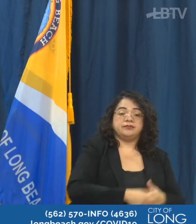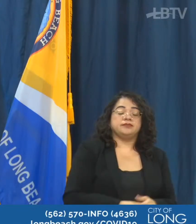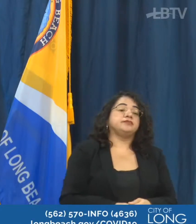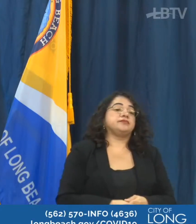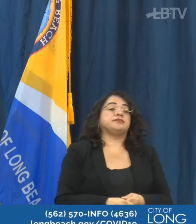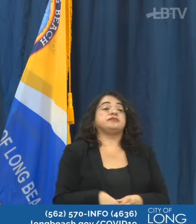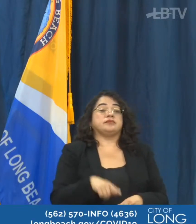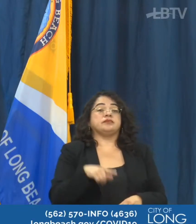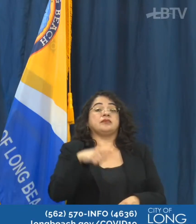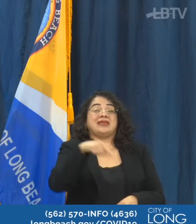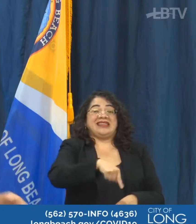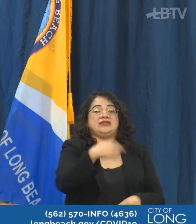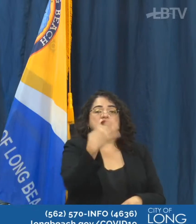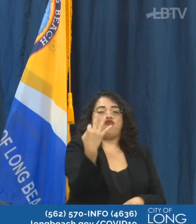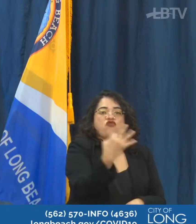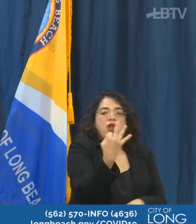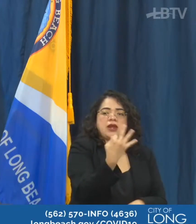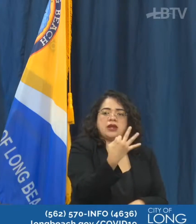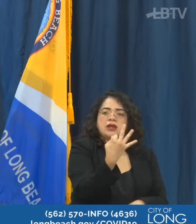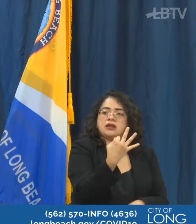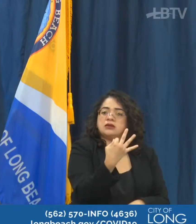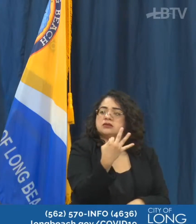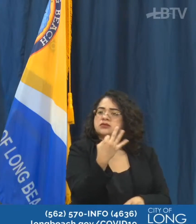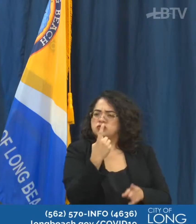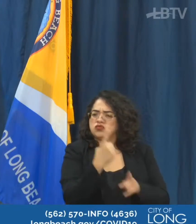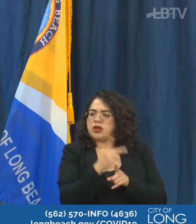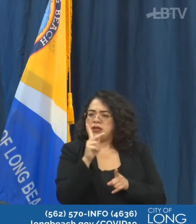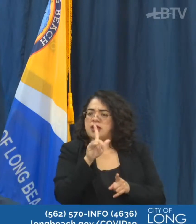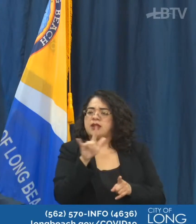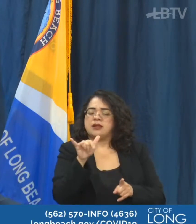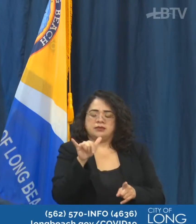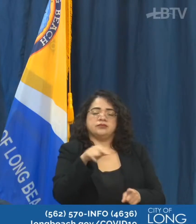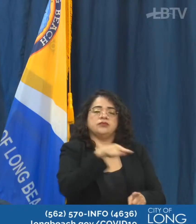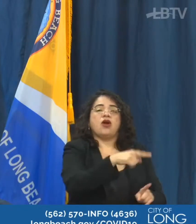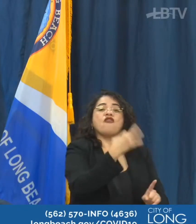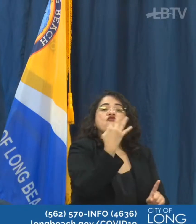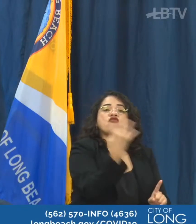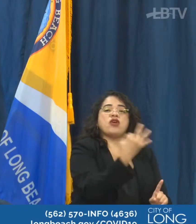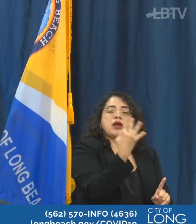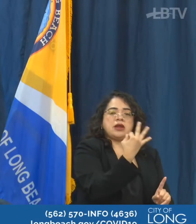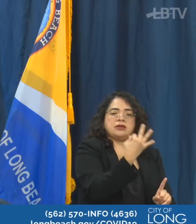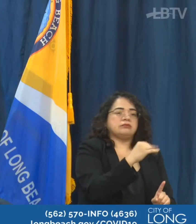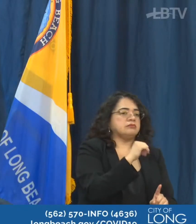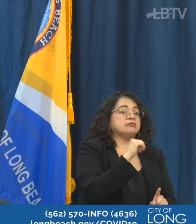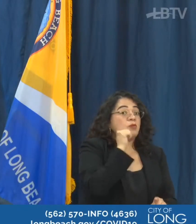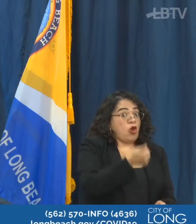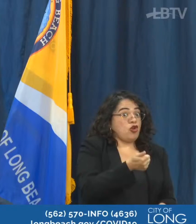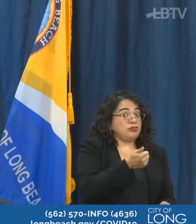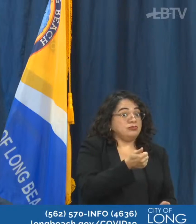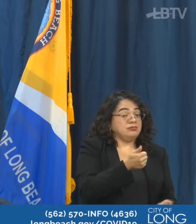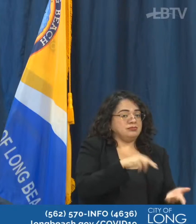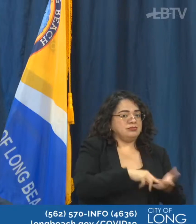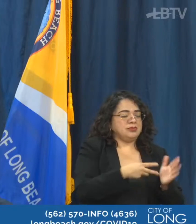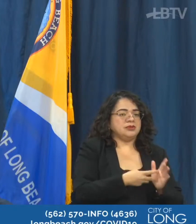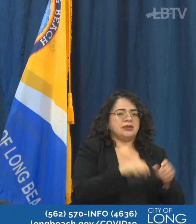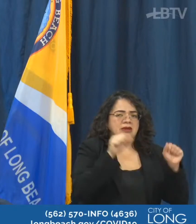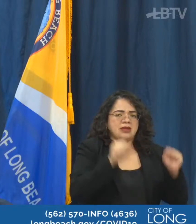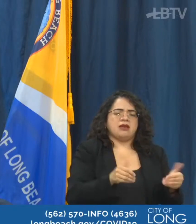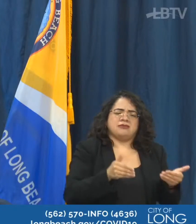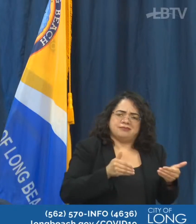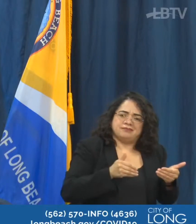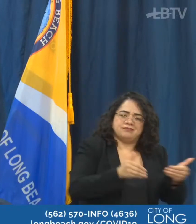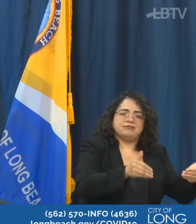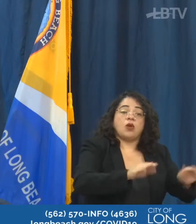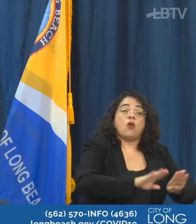Friday, I believe the date is correct, Kelly. It's Friday, right? Not Saturday. So as of Friday, essentially tomorrow, we will be able to